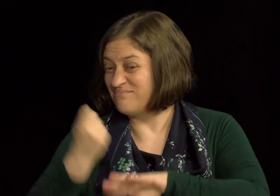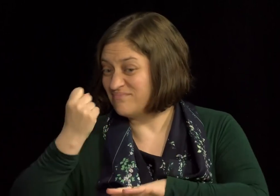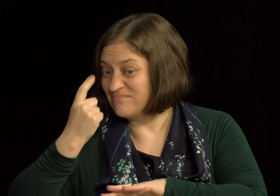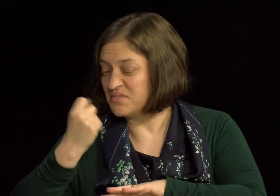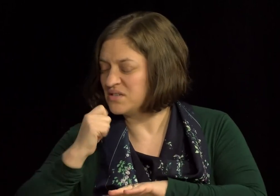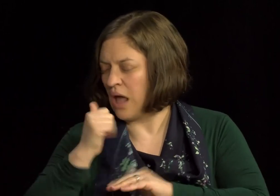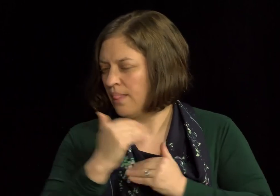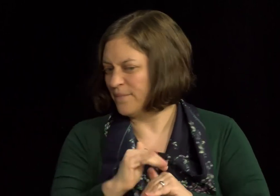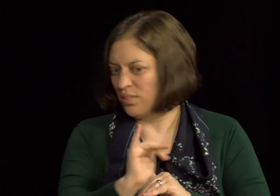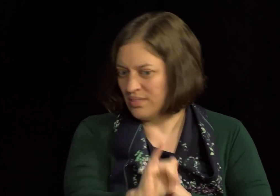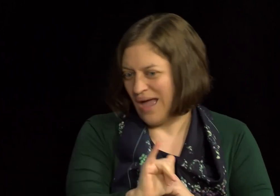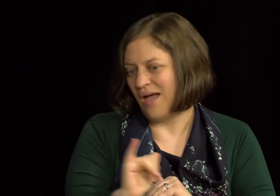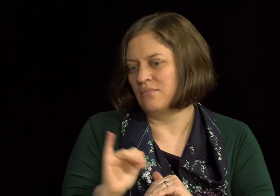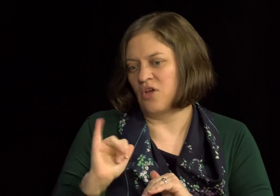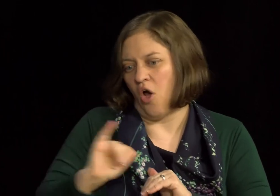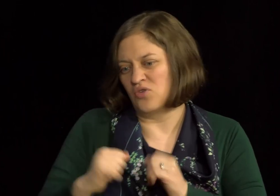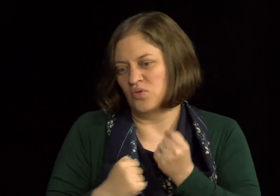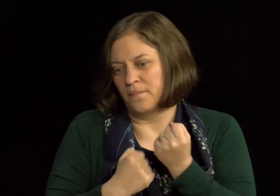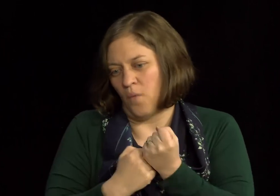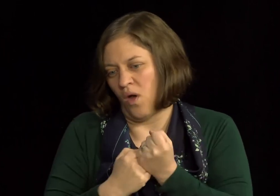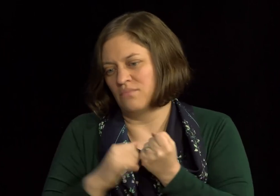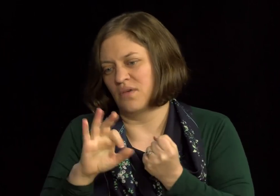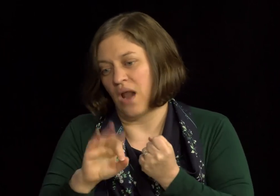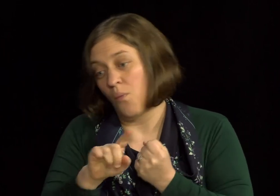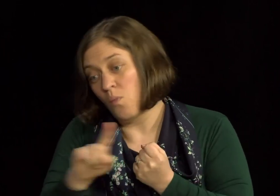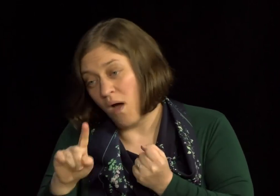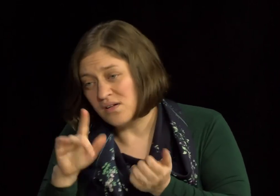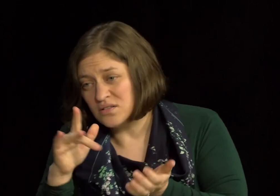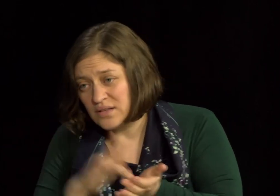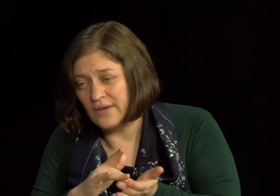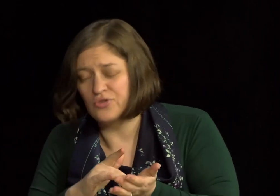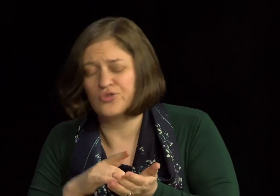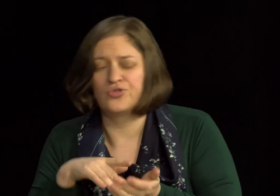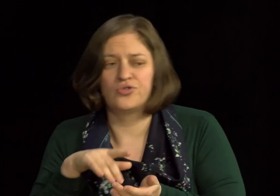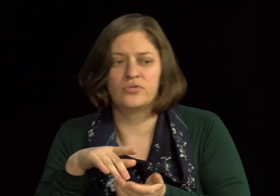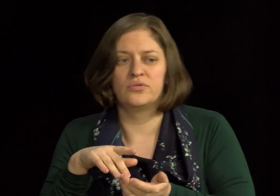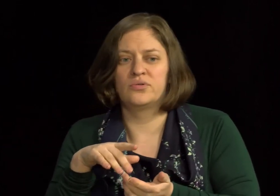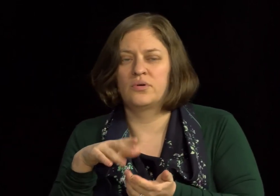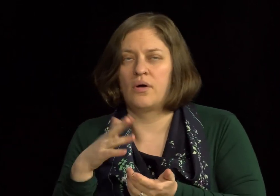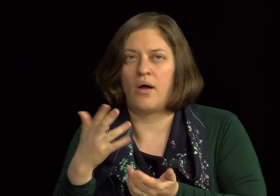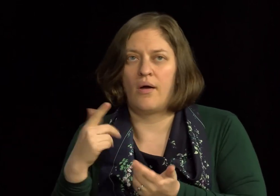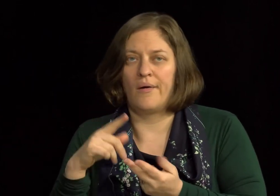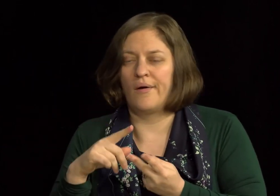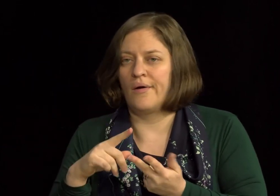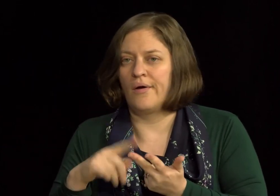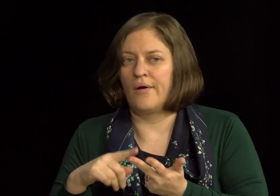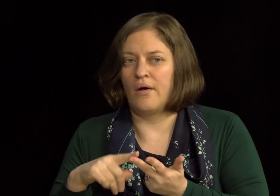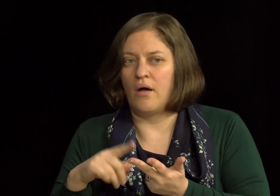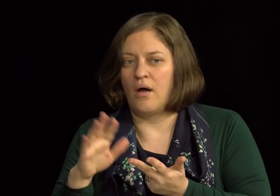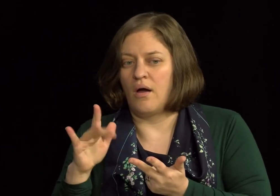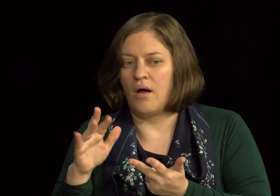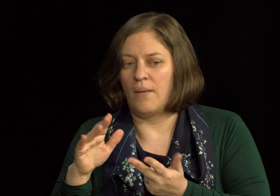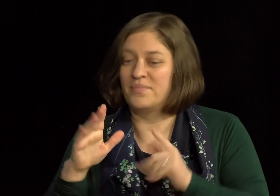this Equipment Distribution Program, as well as providing support for 911 centers, and on